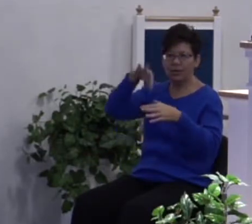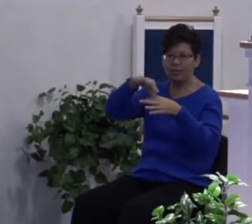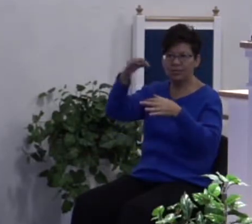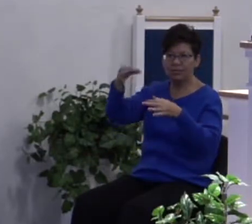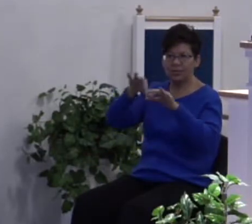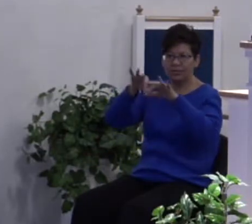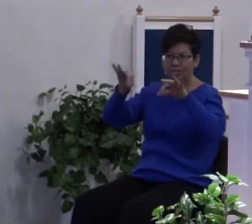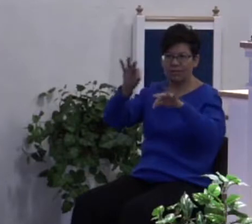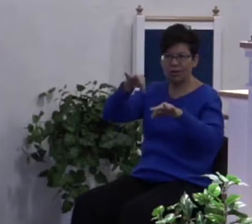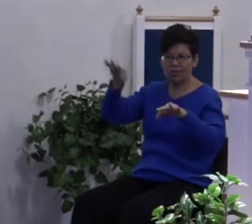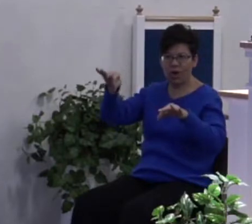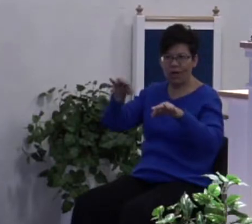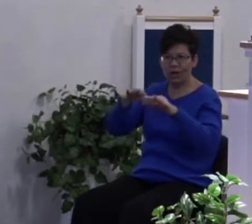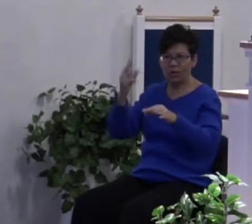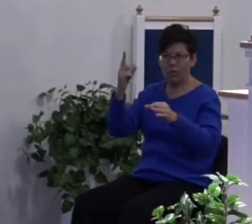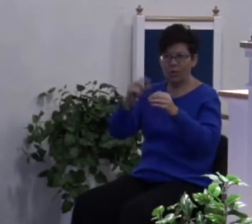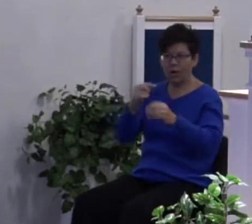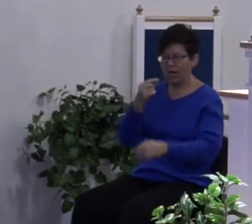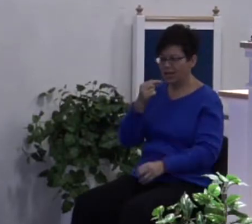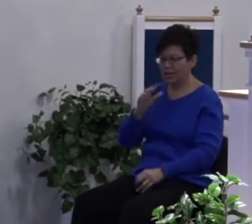It's like, all right, just one more. One more.